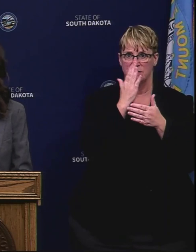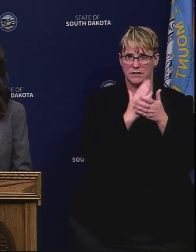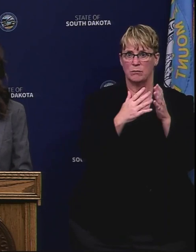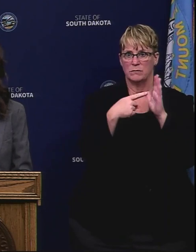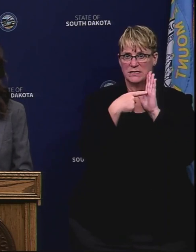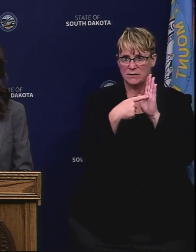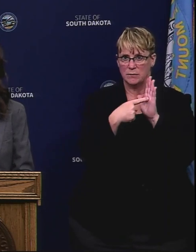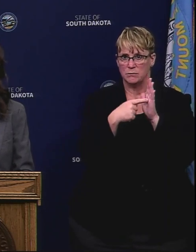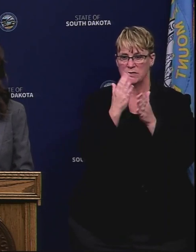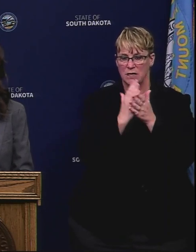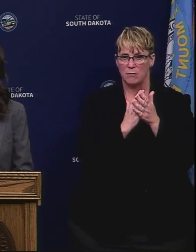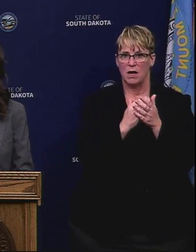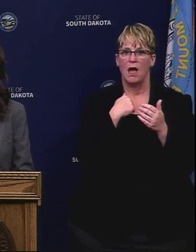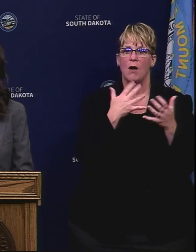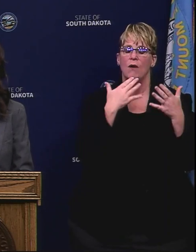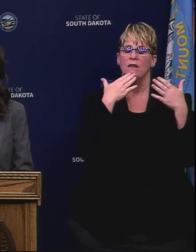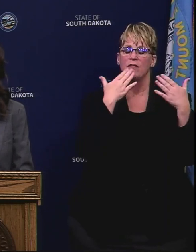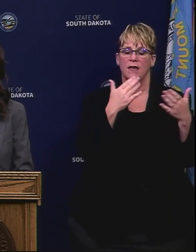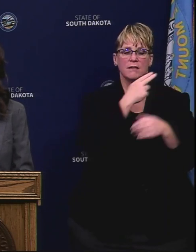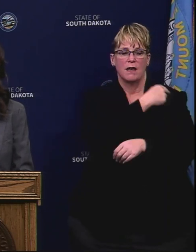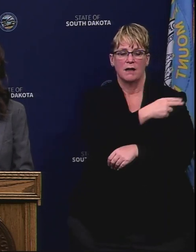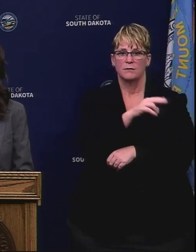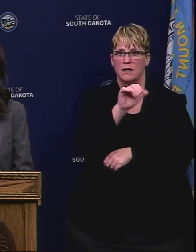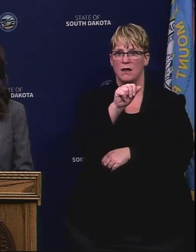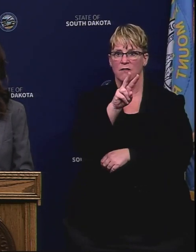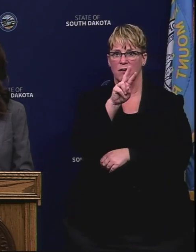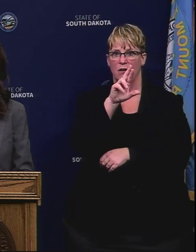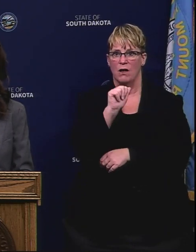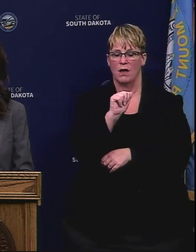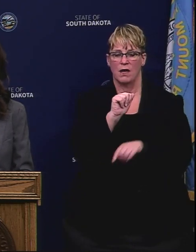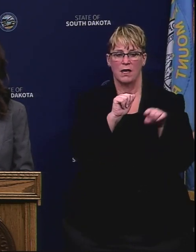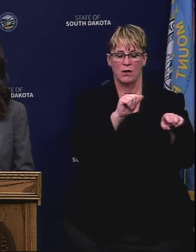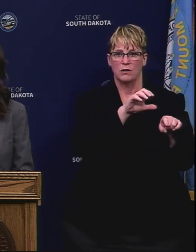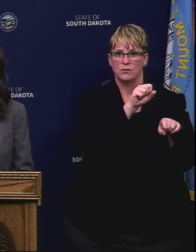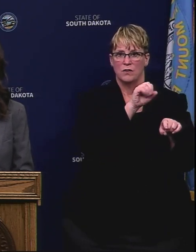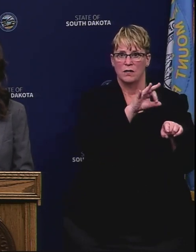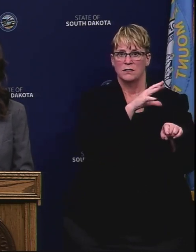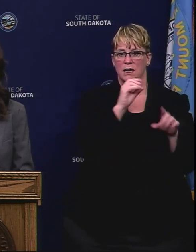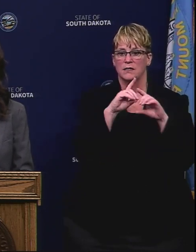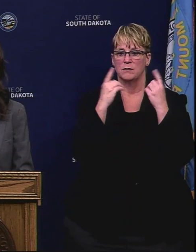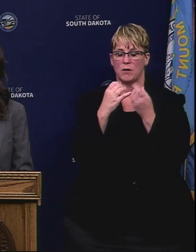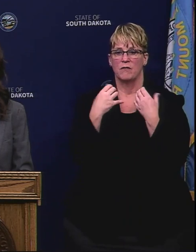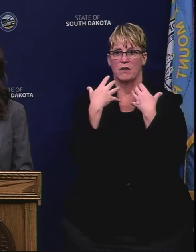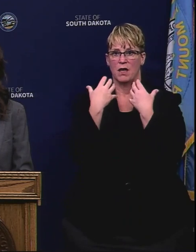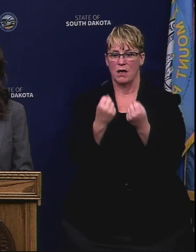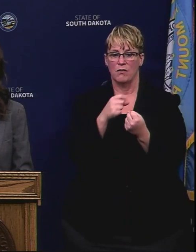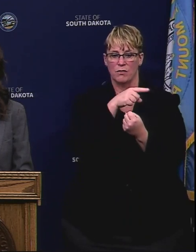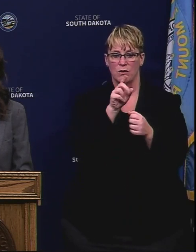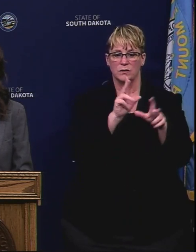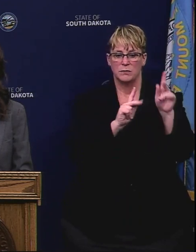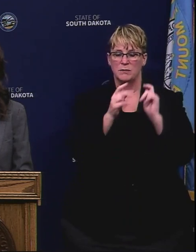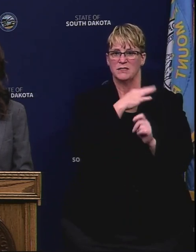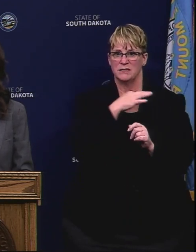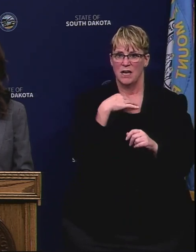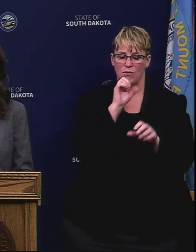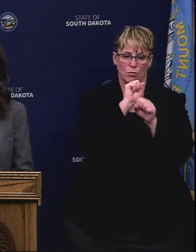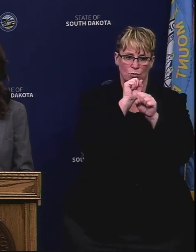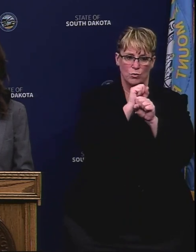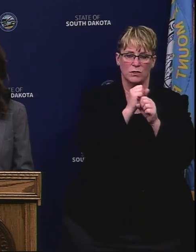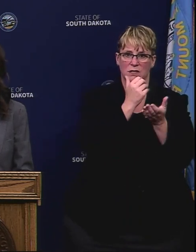I want to thank Avera for all their hard work down there at this site and also the Department of Health individuals that were there.